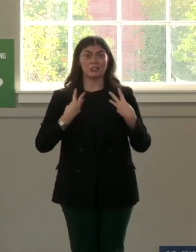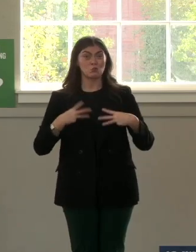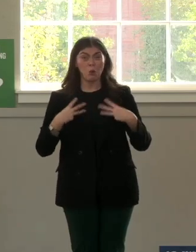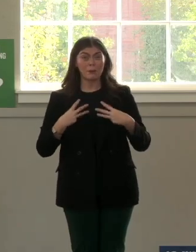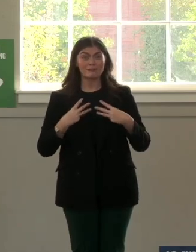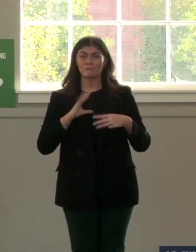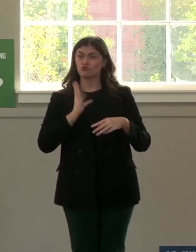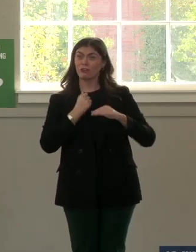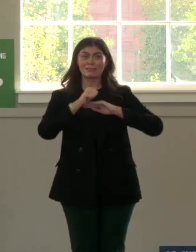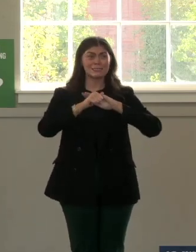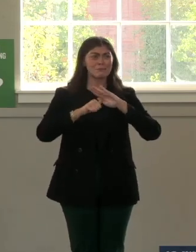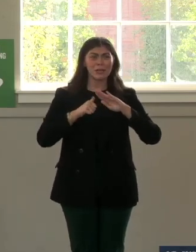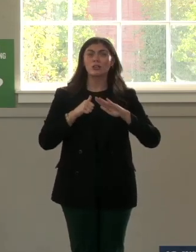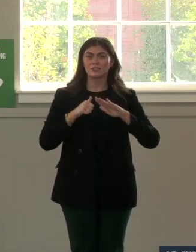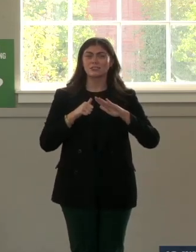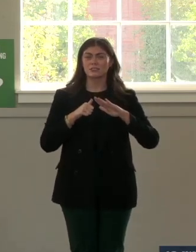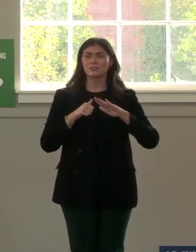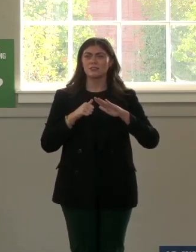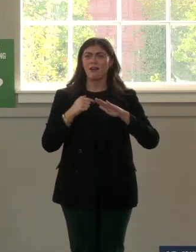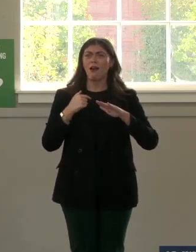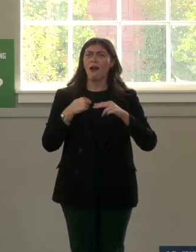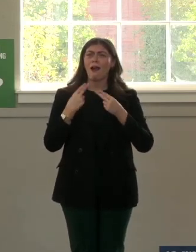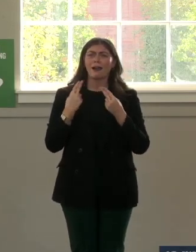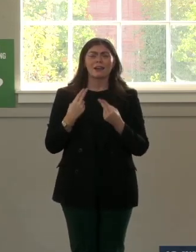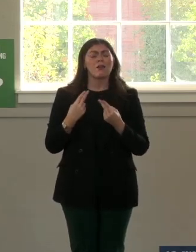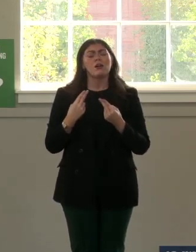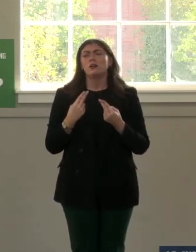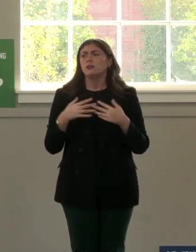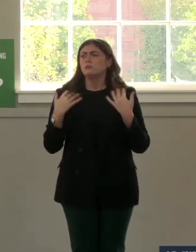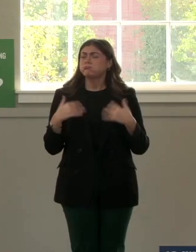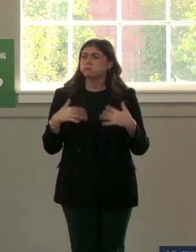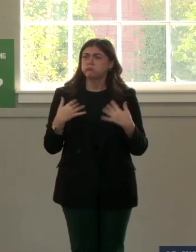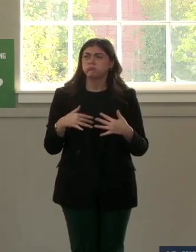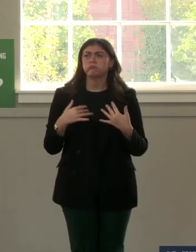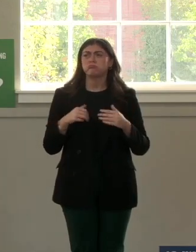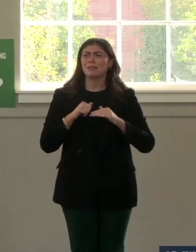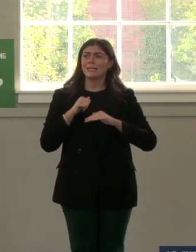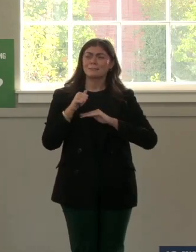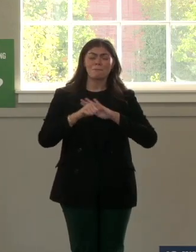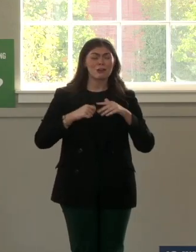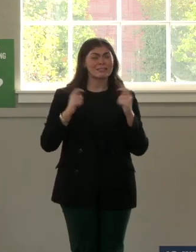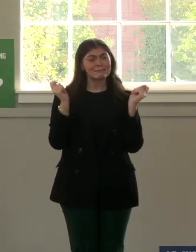I've been a female. I've had to pay the highest price just to be me.